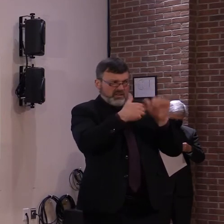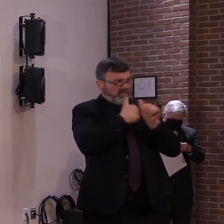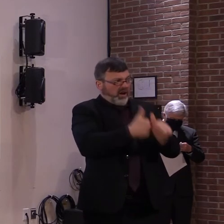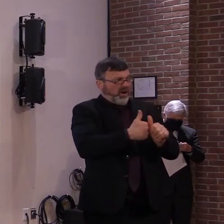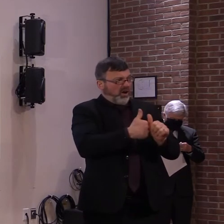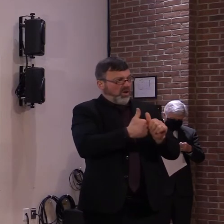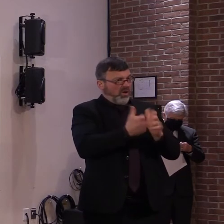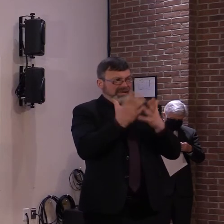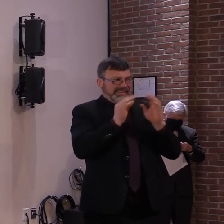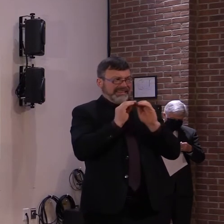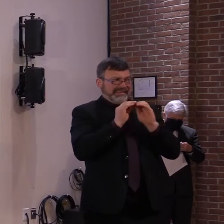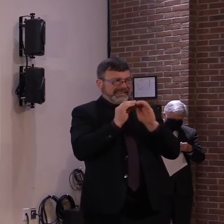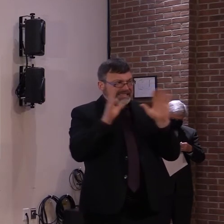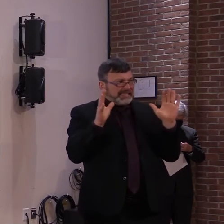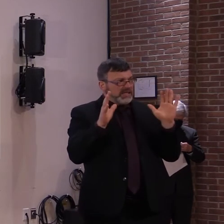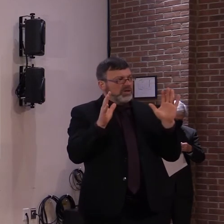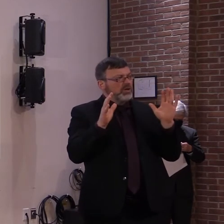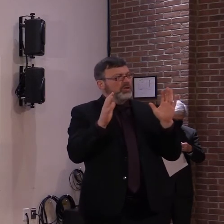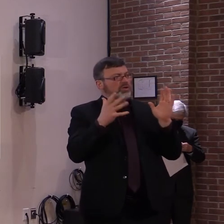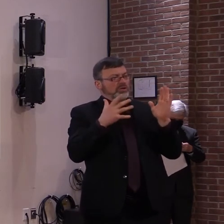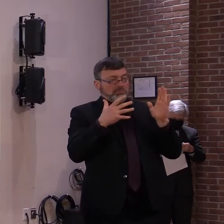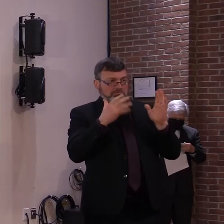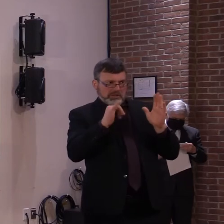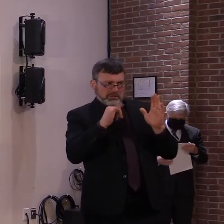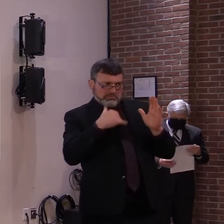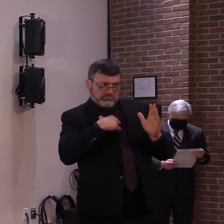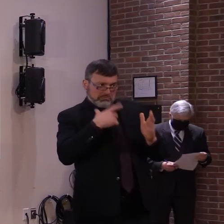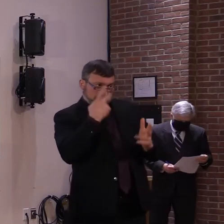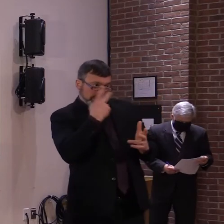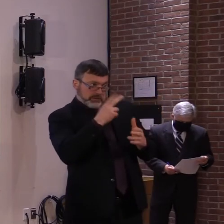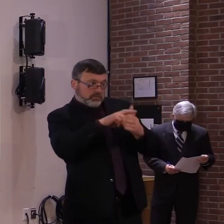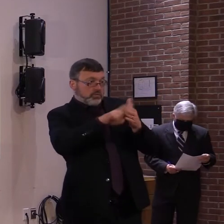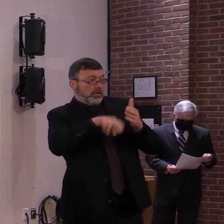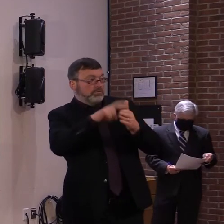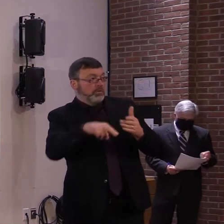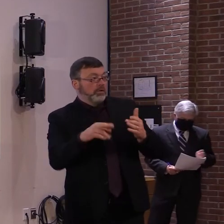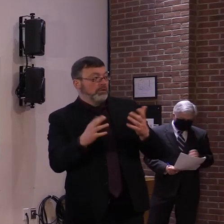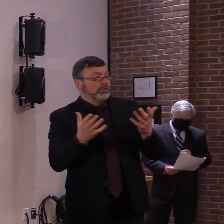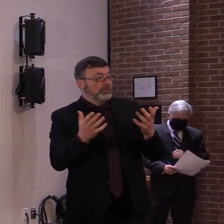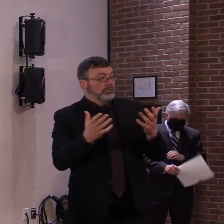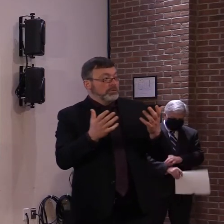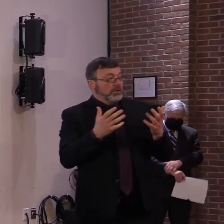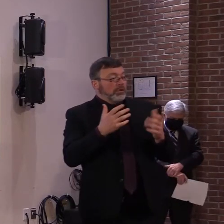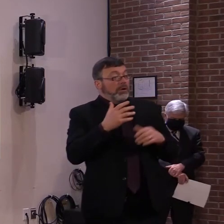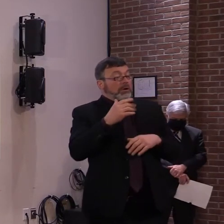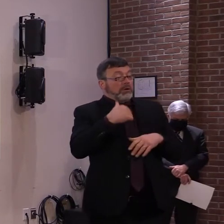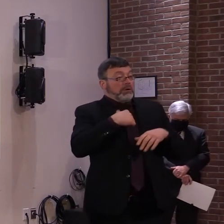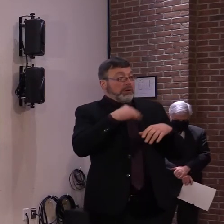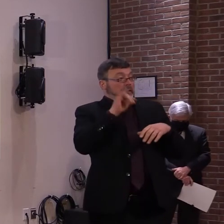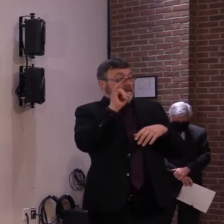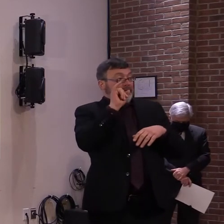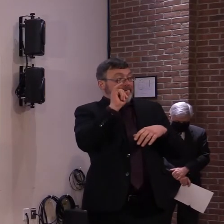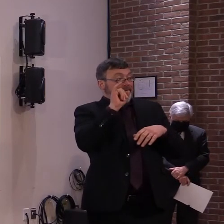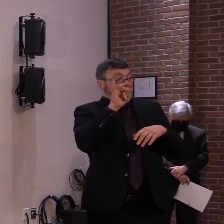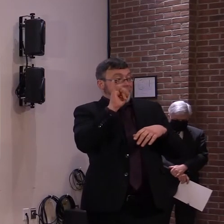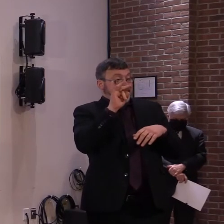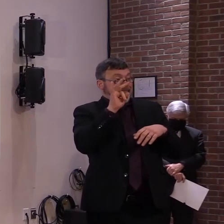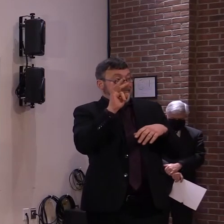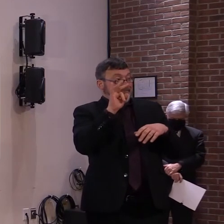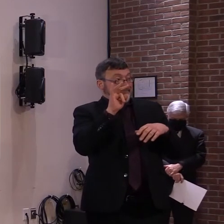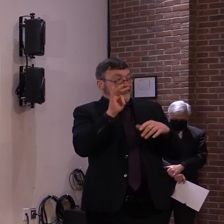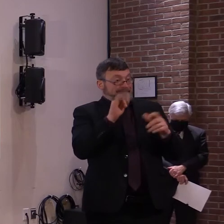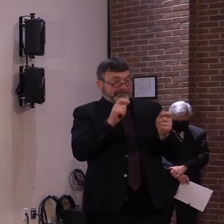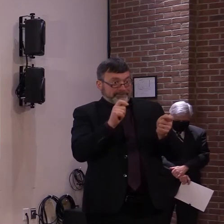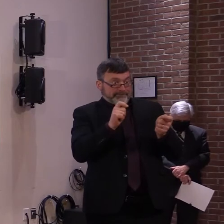going with my comments. Um, our, our, our guidance will continue to evolve as the conditions evolve. Uh, we certainly expect the